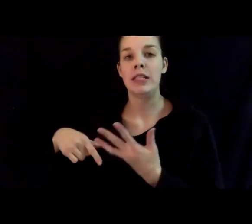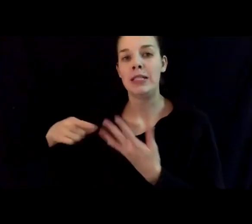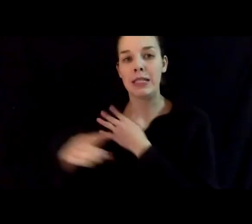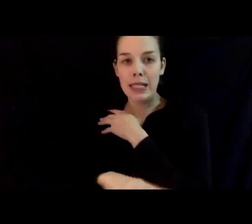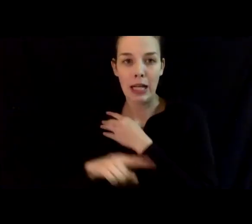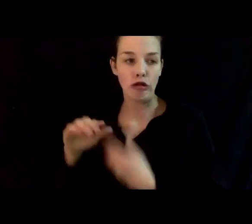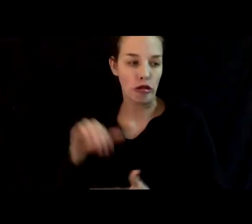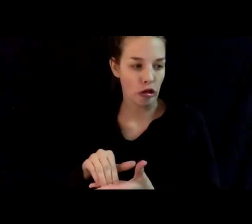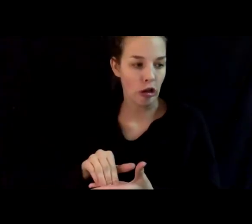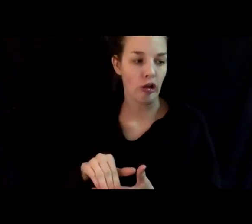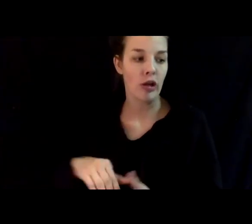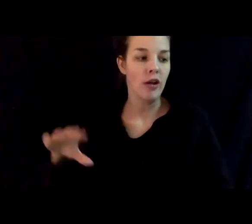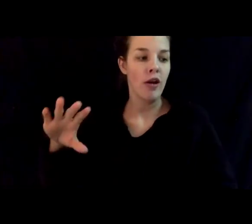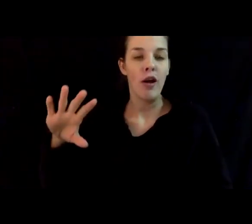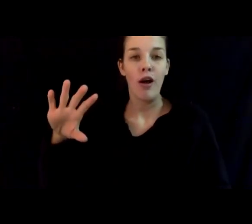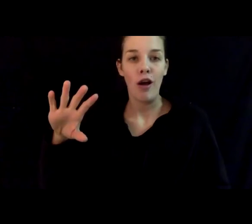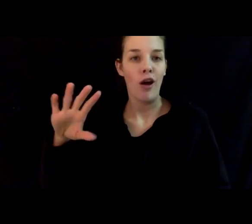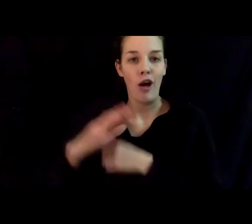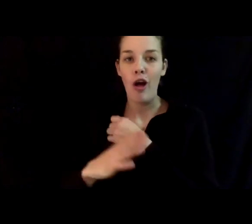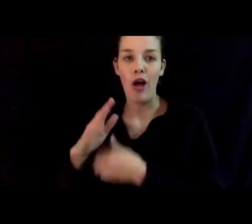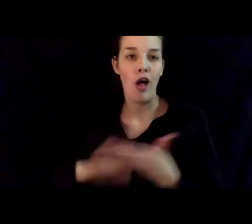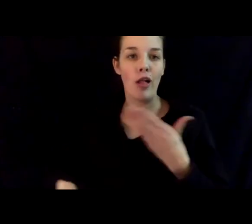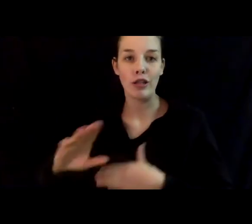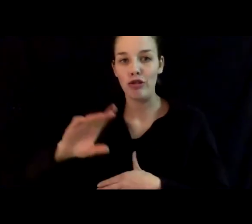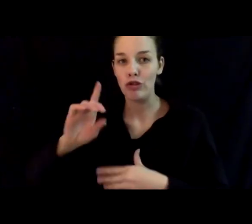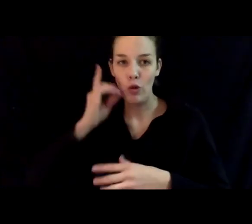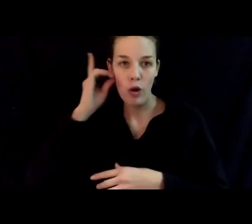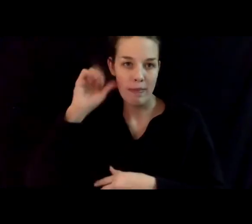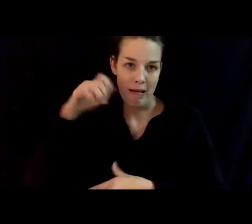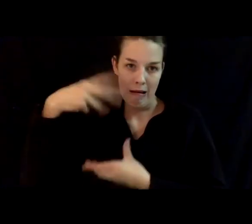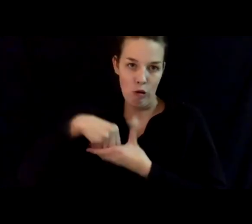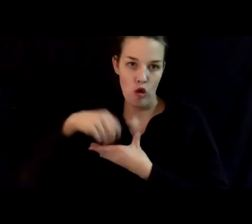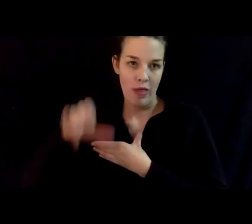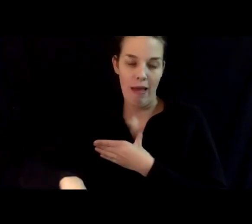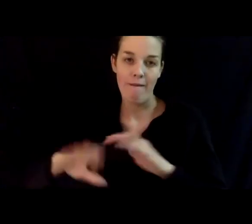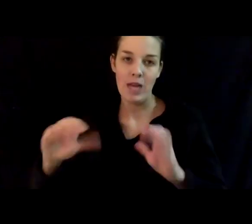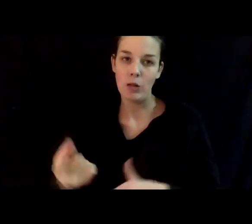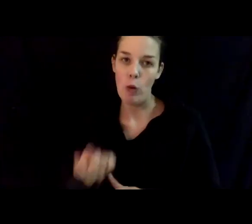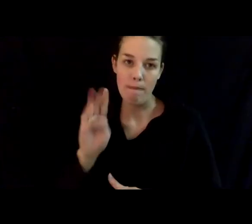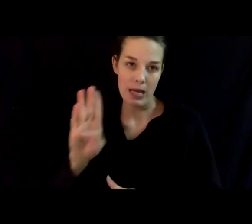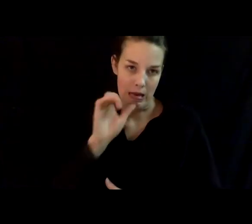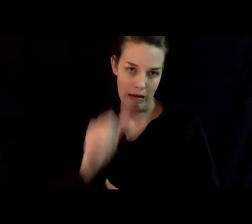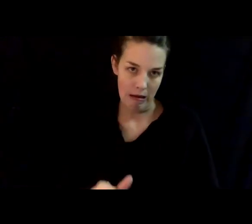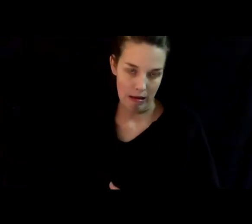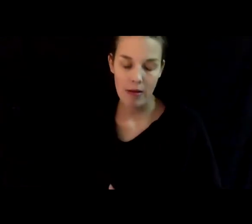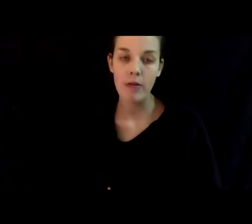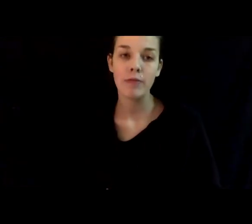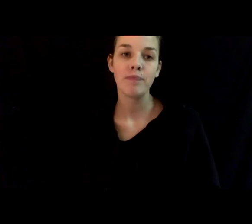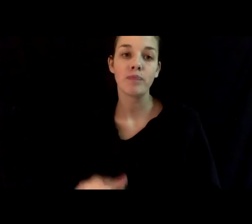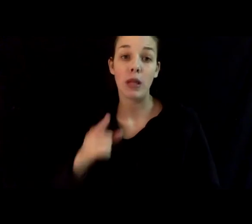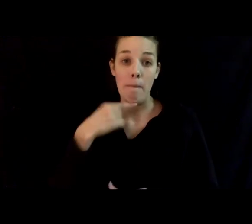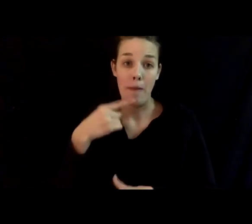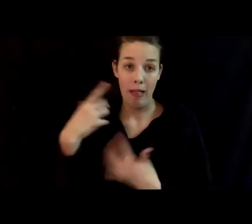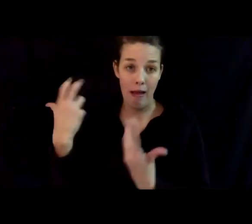College dormitories are not to be included as part of phase 1b. Where public health data